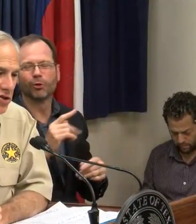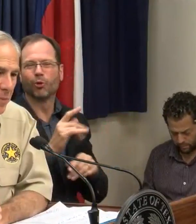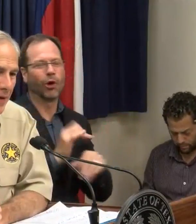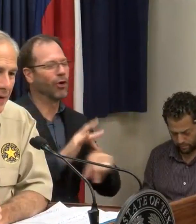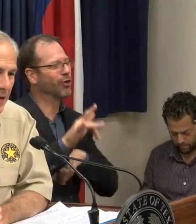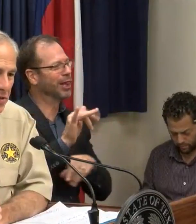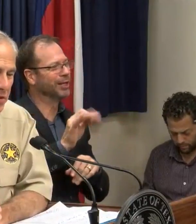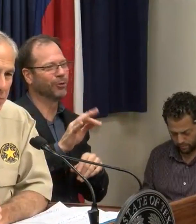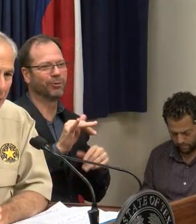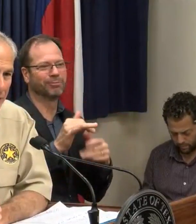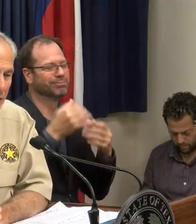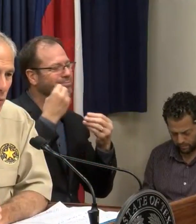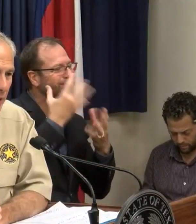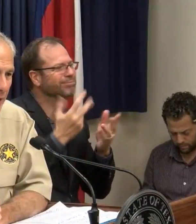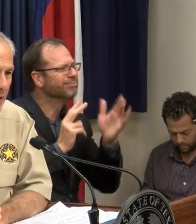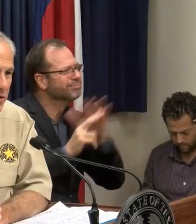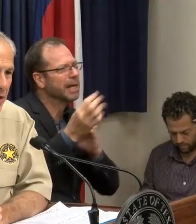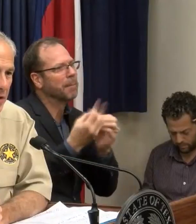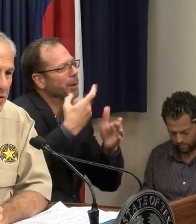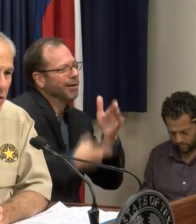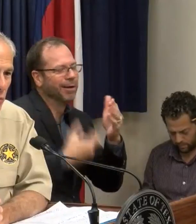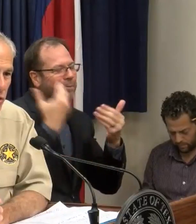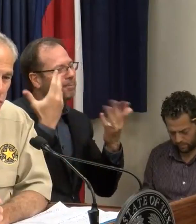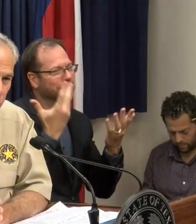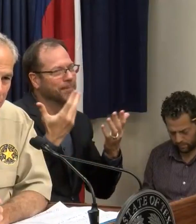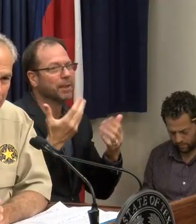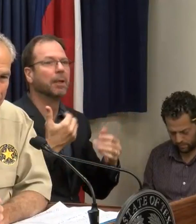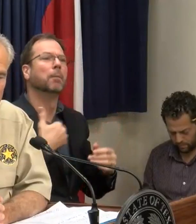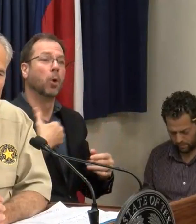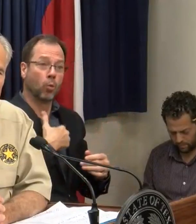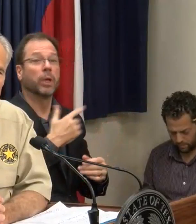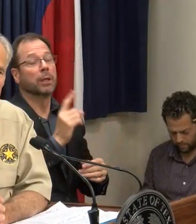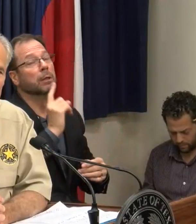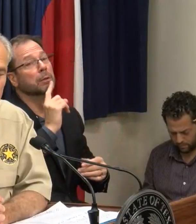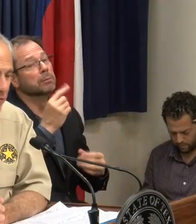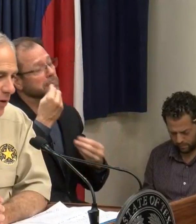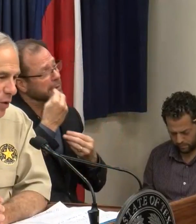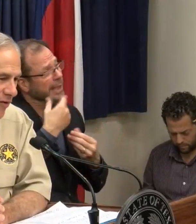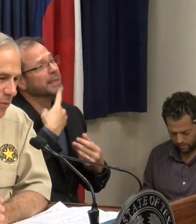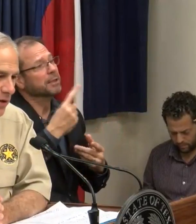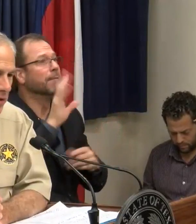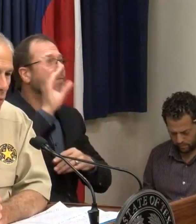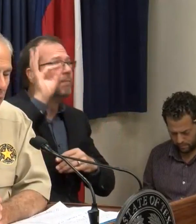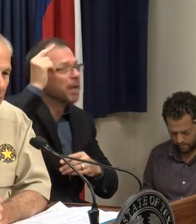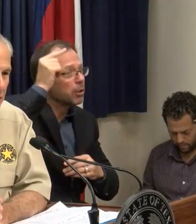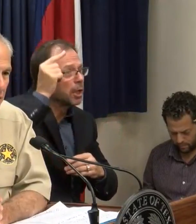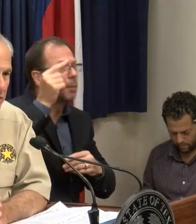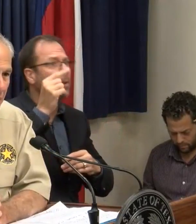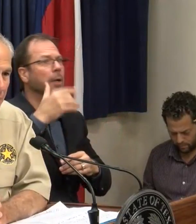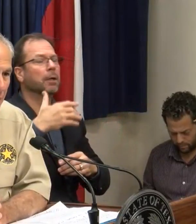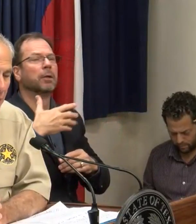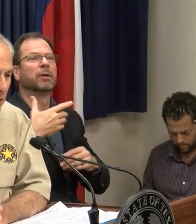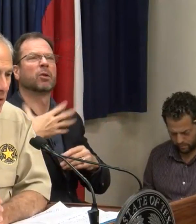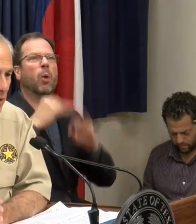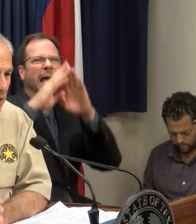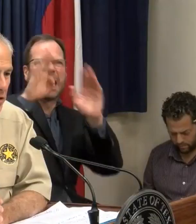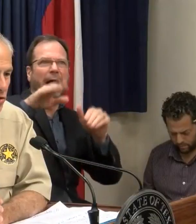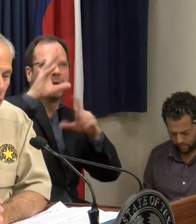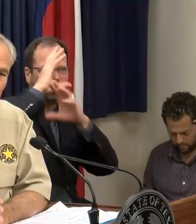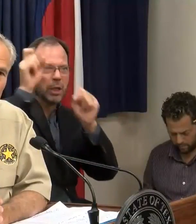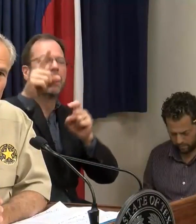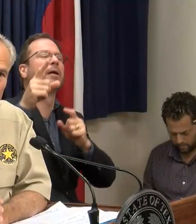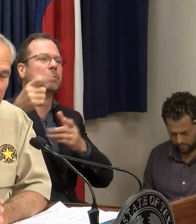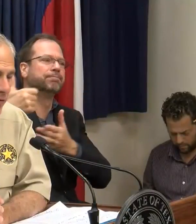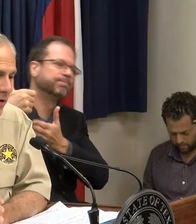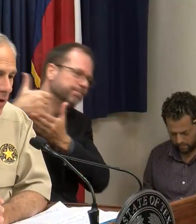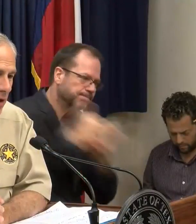to make any estimates about that. What I can say is that we are so pleased that the federal government and the White House have stepped up in